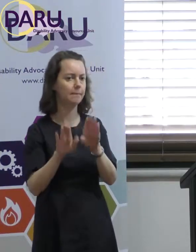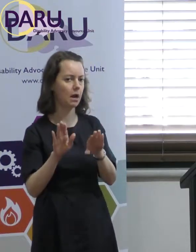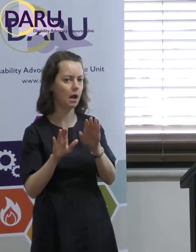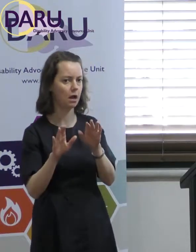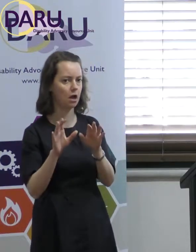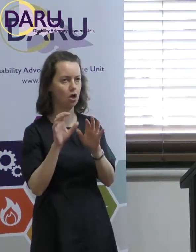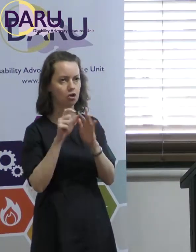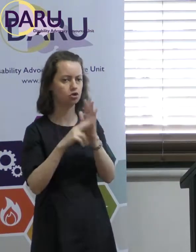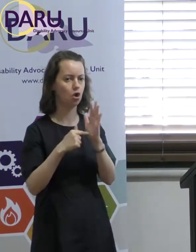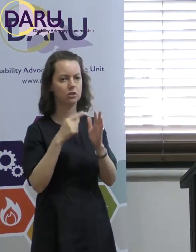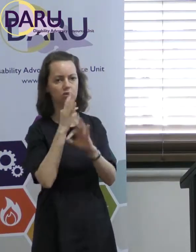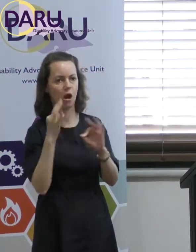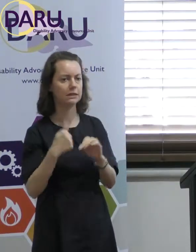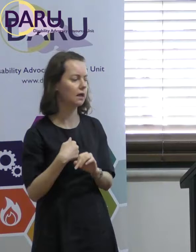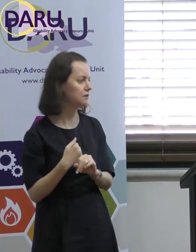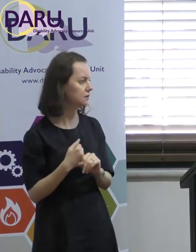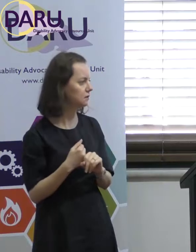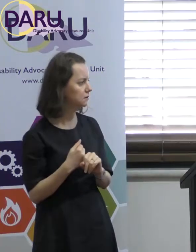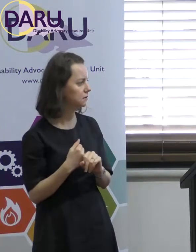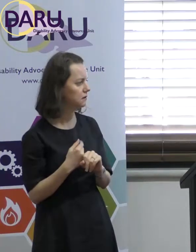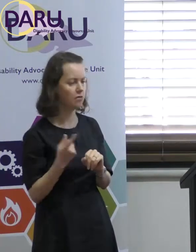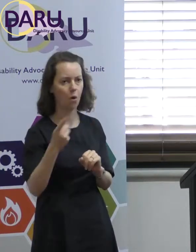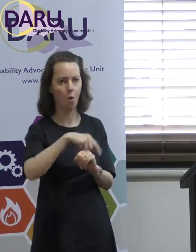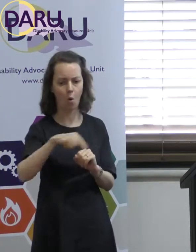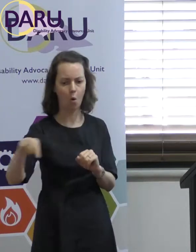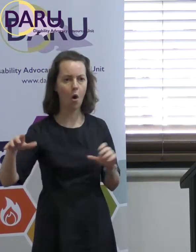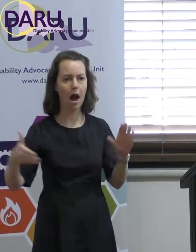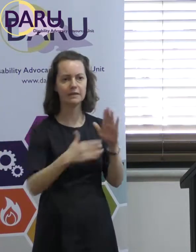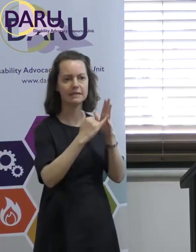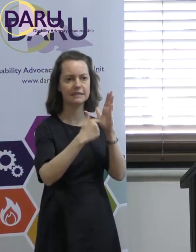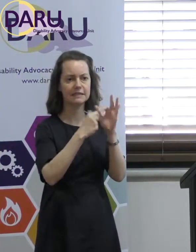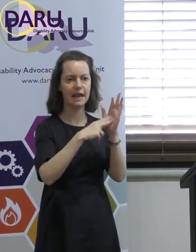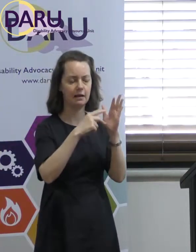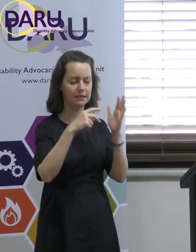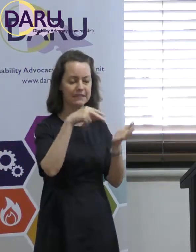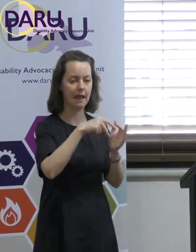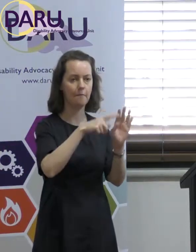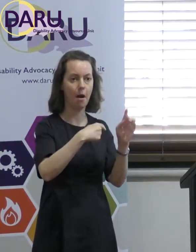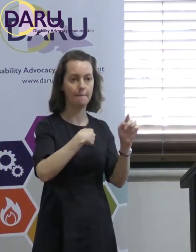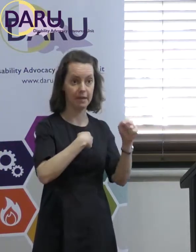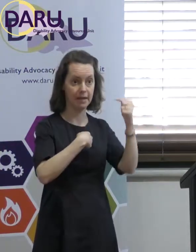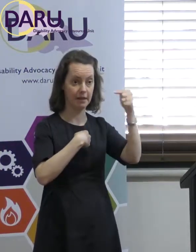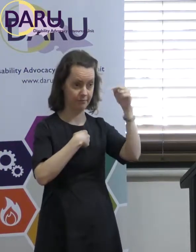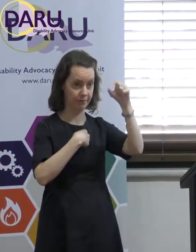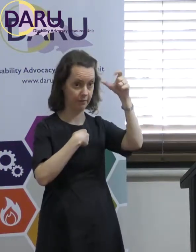the Don't Silence Us one. They're all, they are all part of the Standbyme. It's just they've got their own thing happening as well.